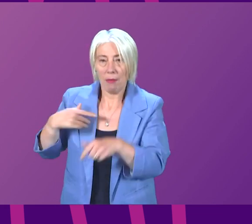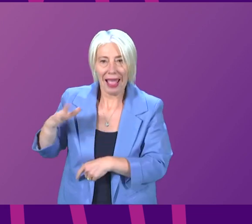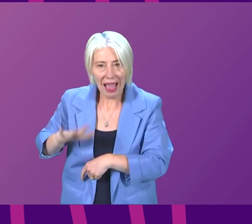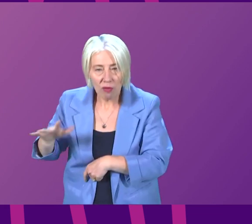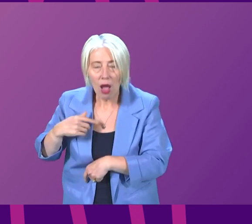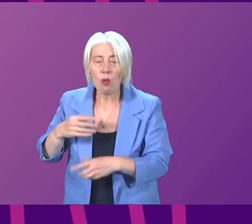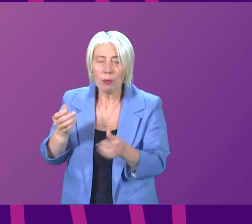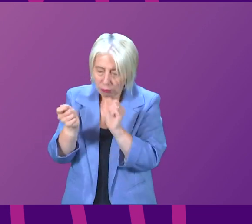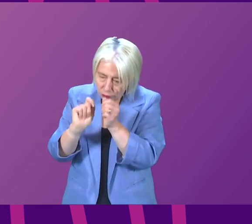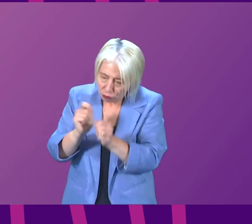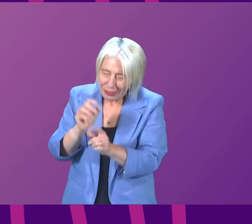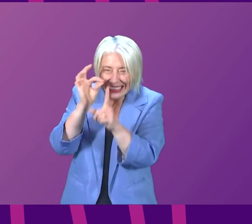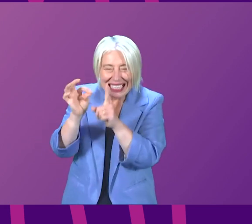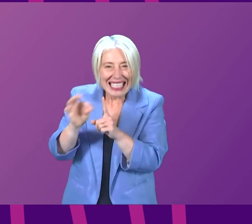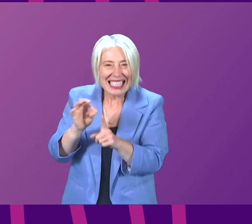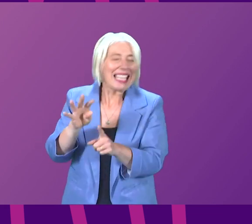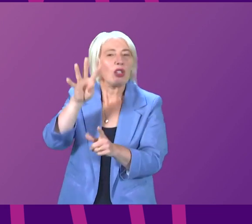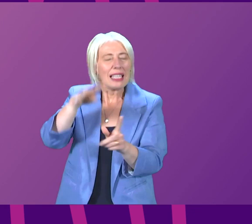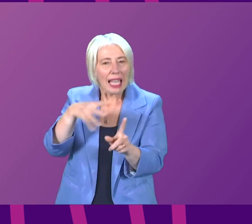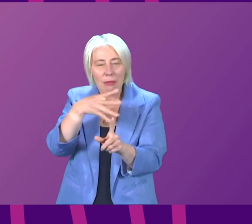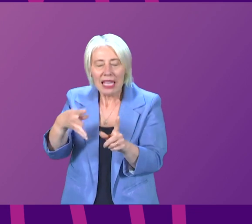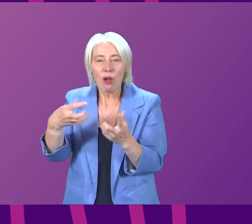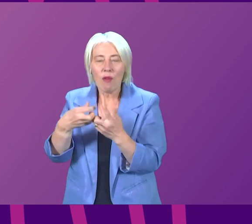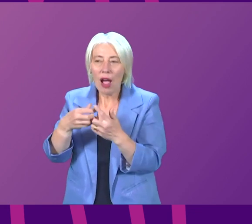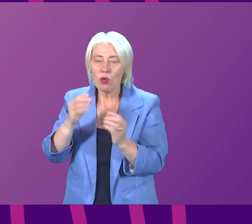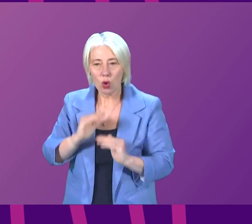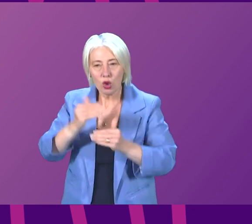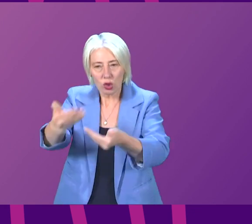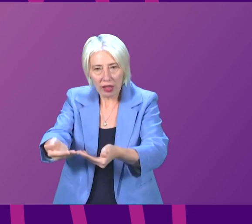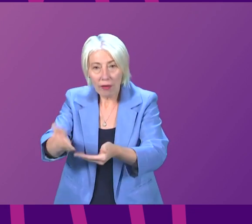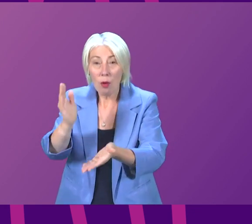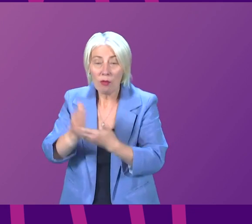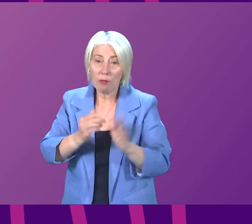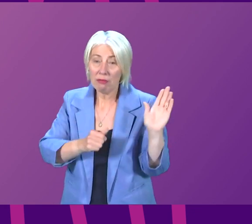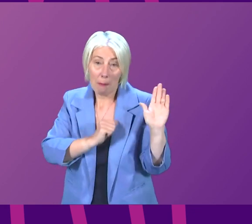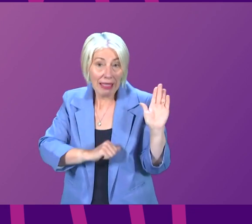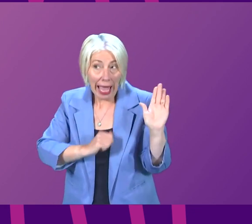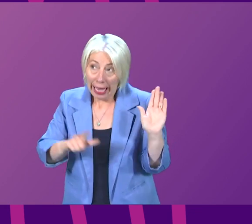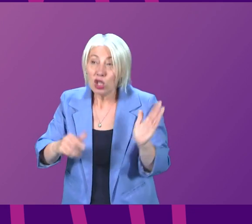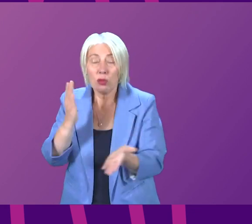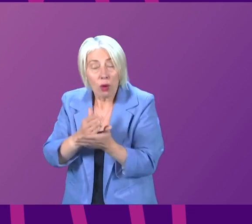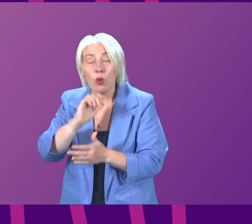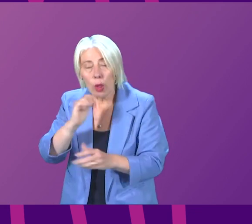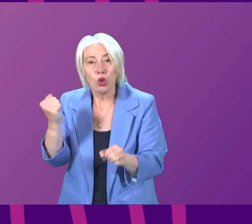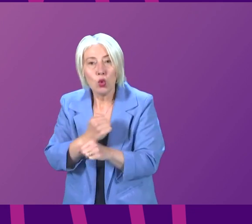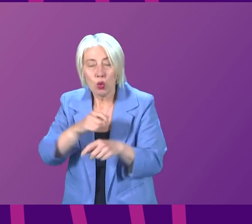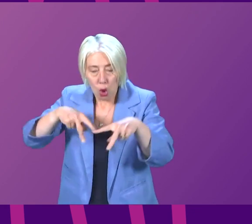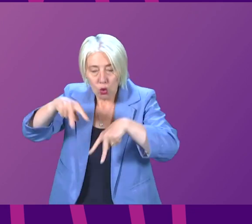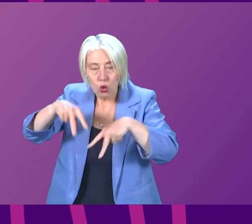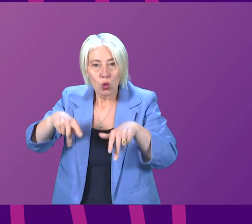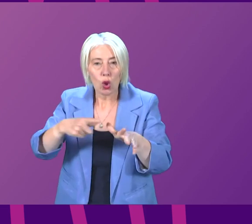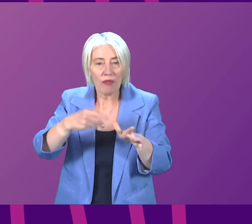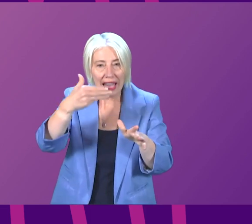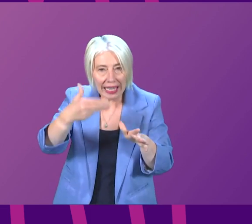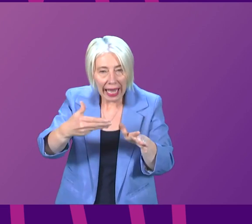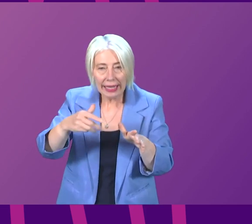detailed timetables for delivery of our pledges our long-standing pledges on duelling of the A9 and of the